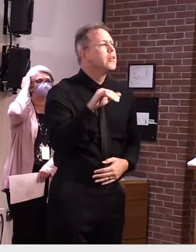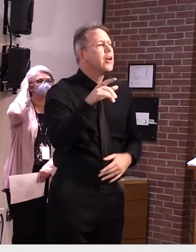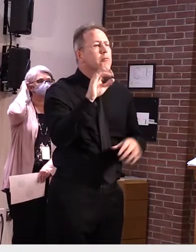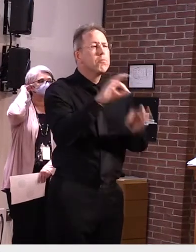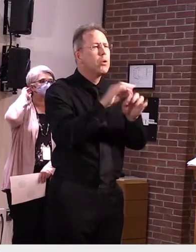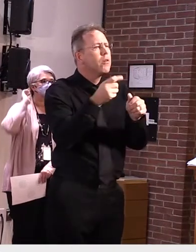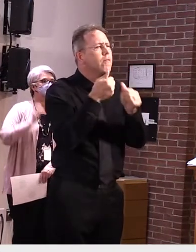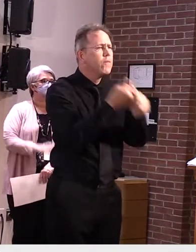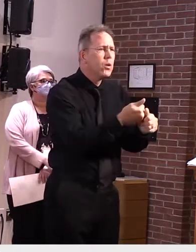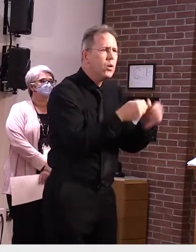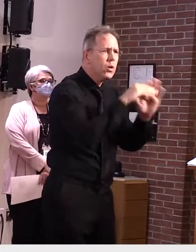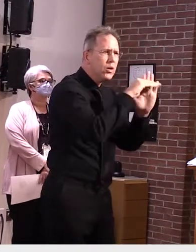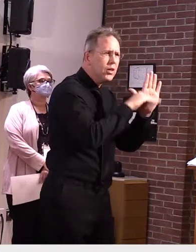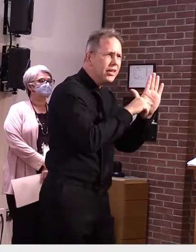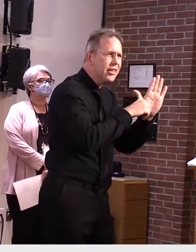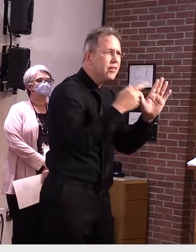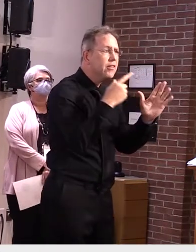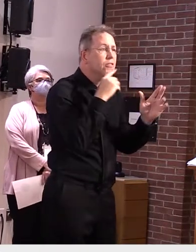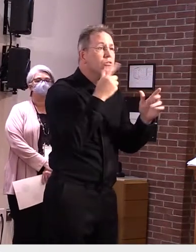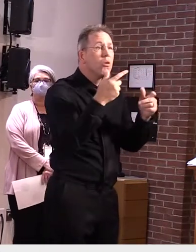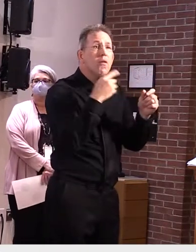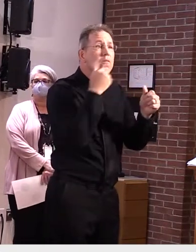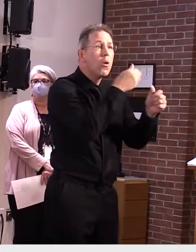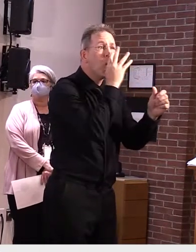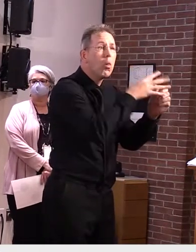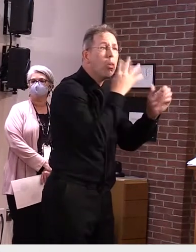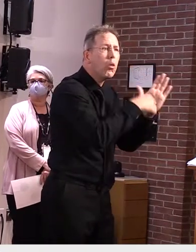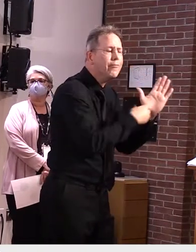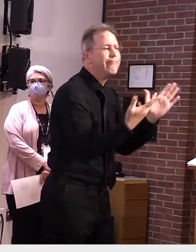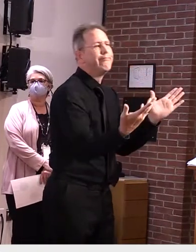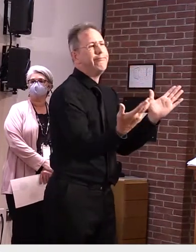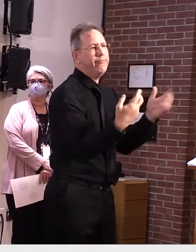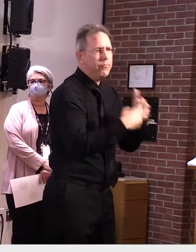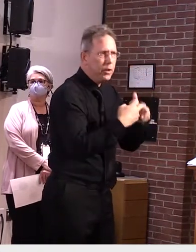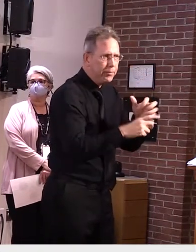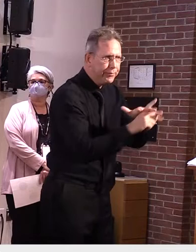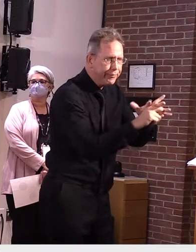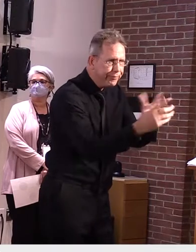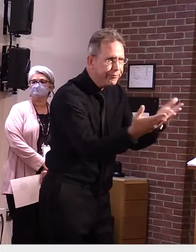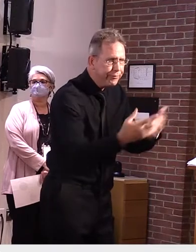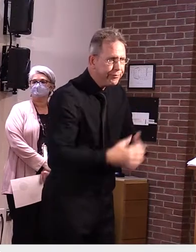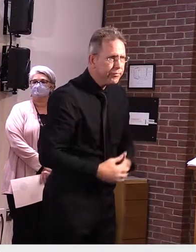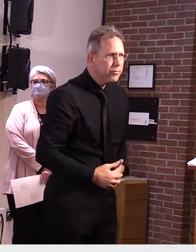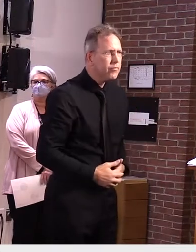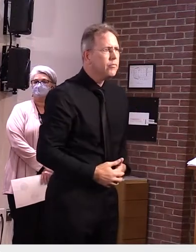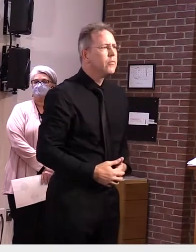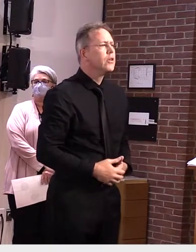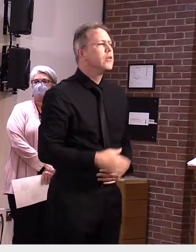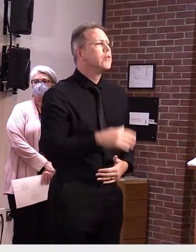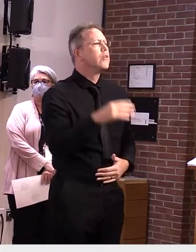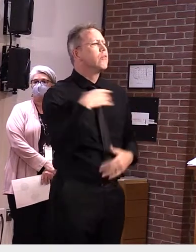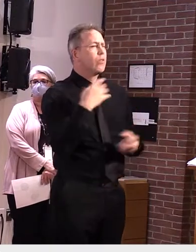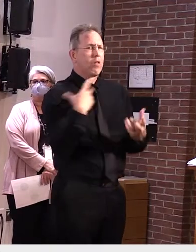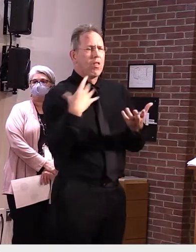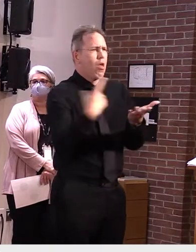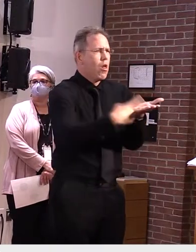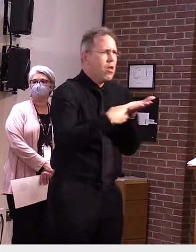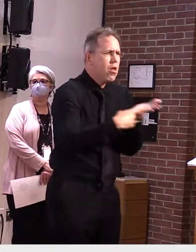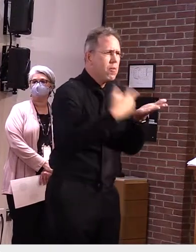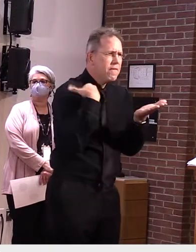guidance we already have in place. We talk a lot about the importance of staying vigilant